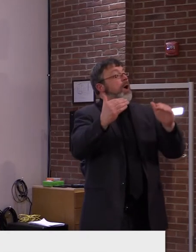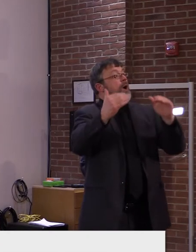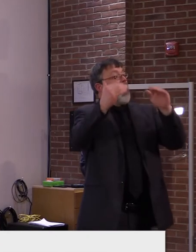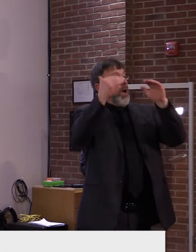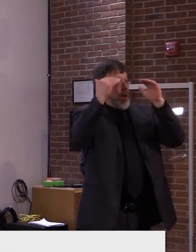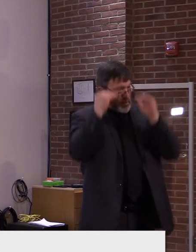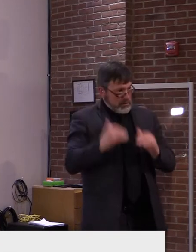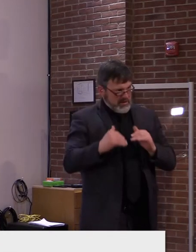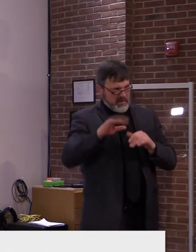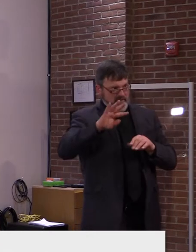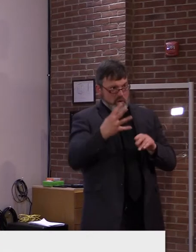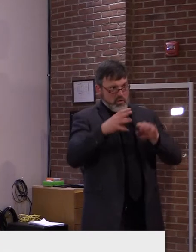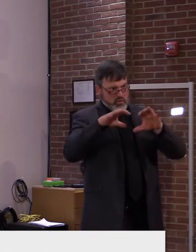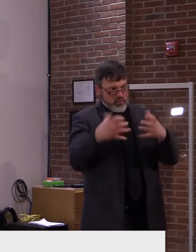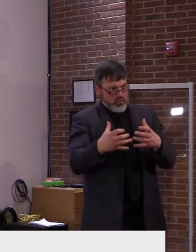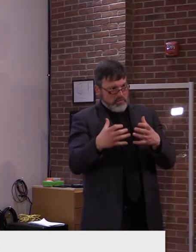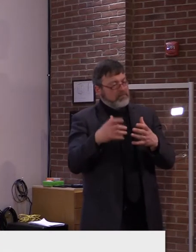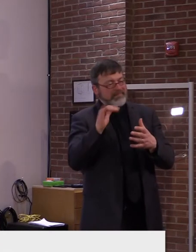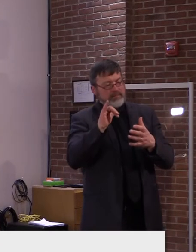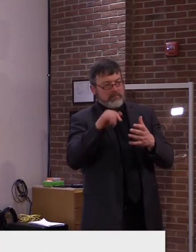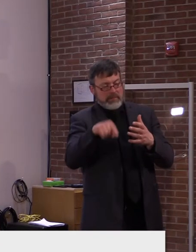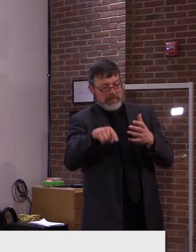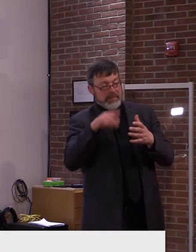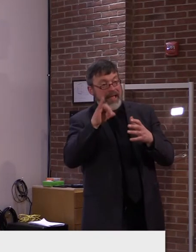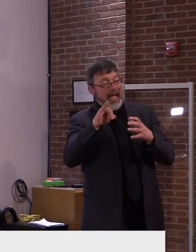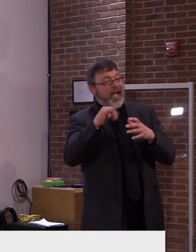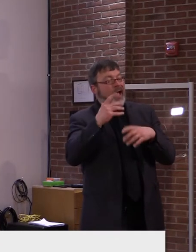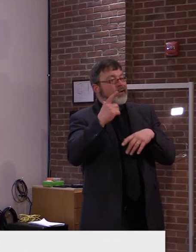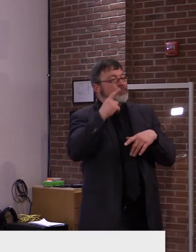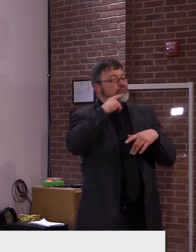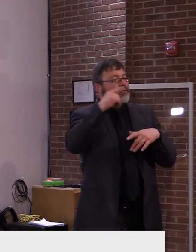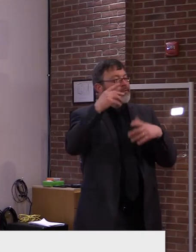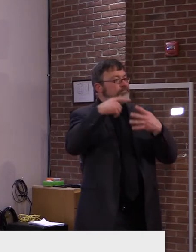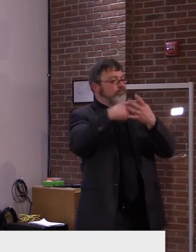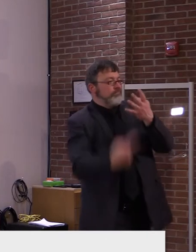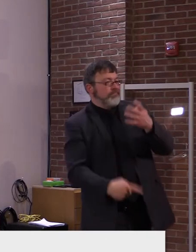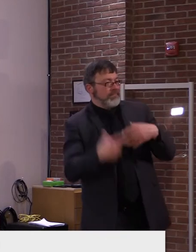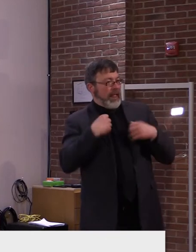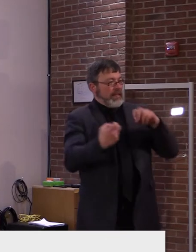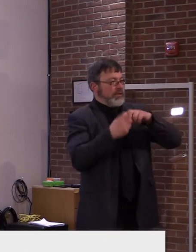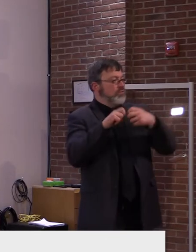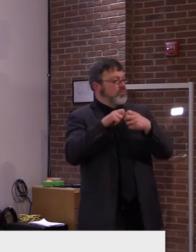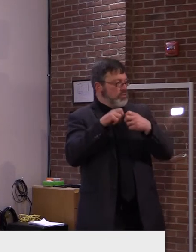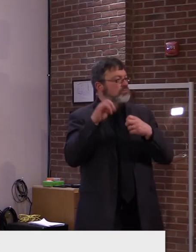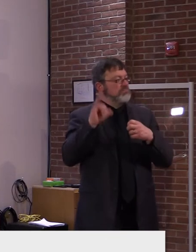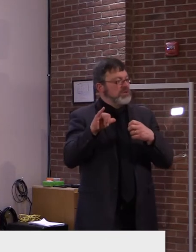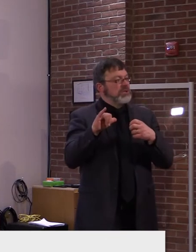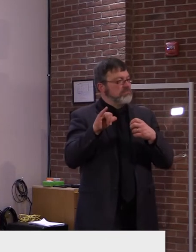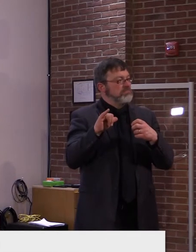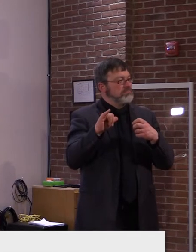think the general population might, uh, expect to become eligible?